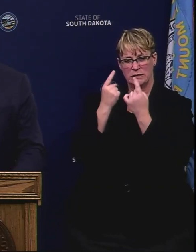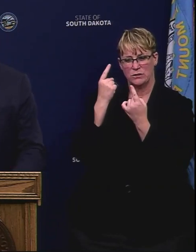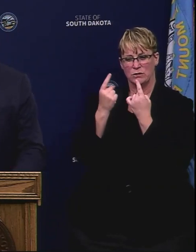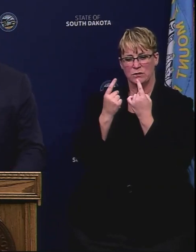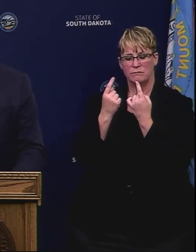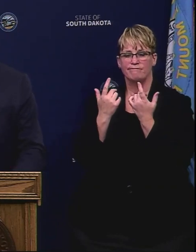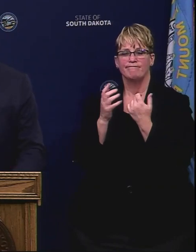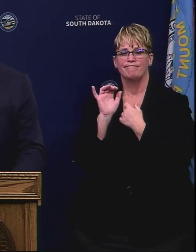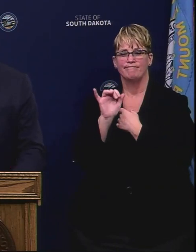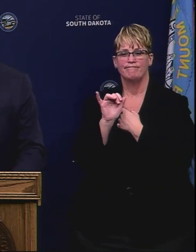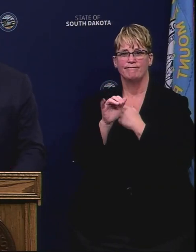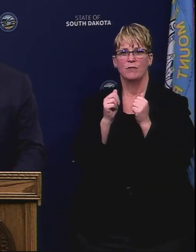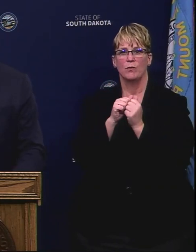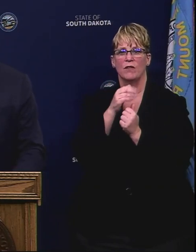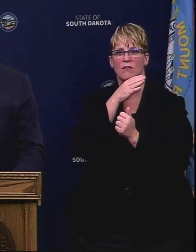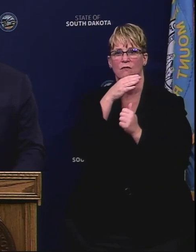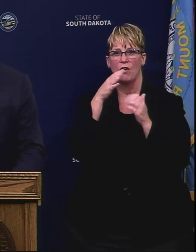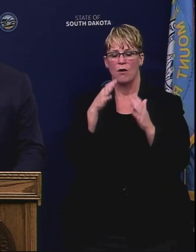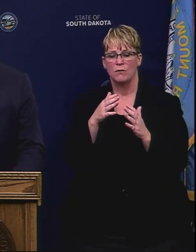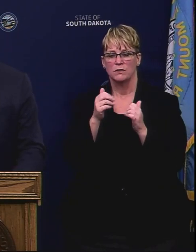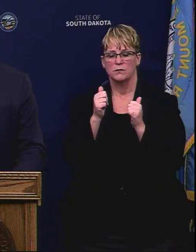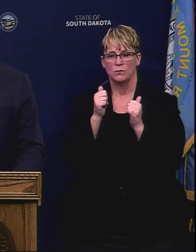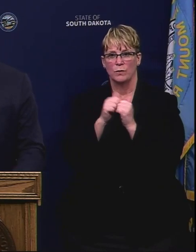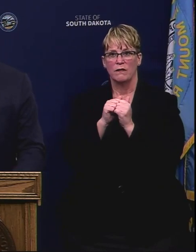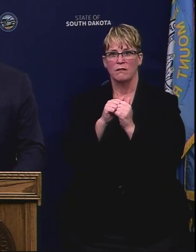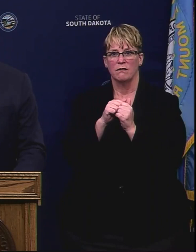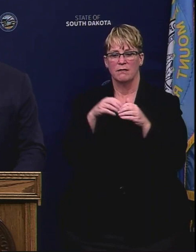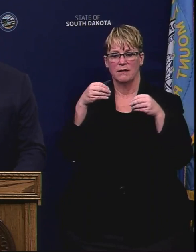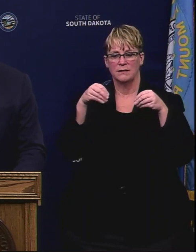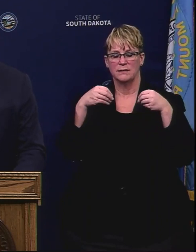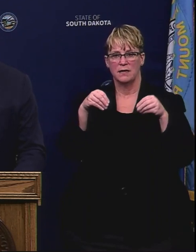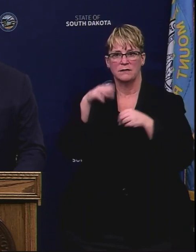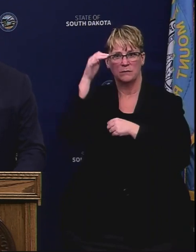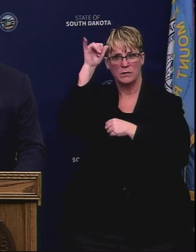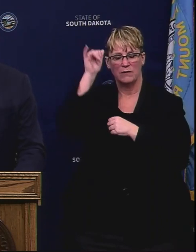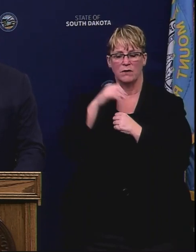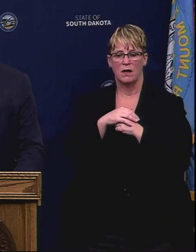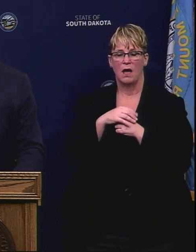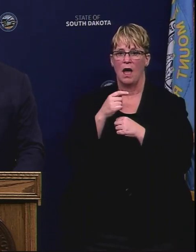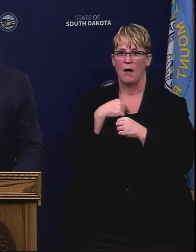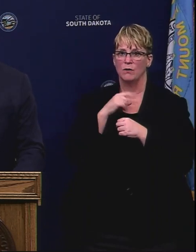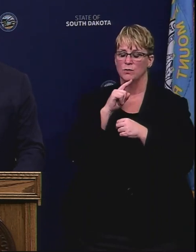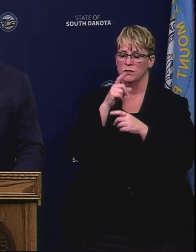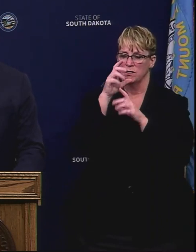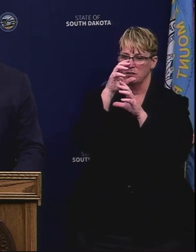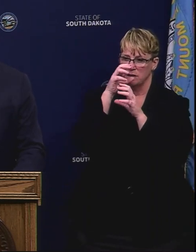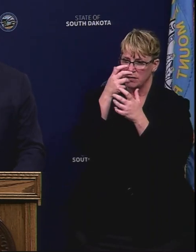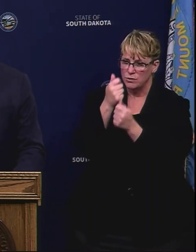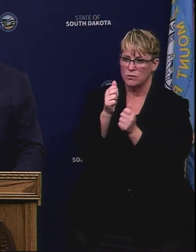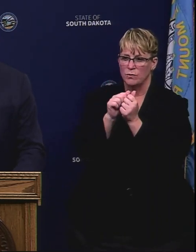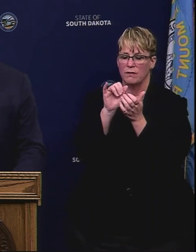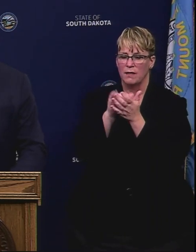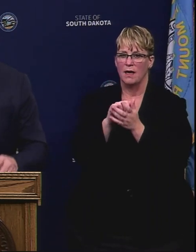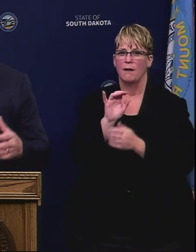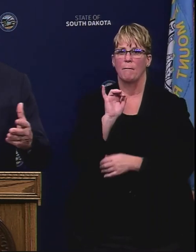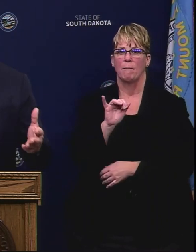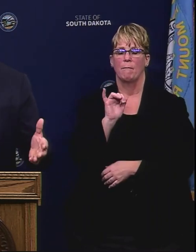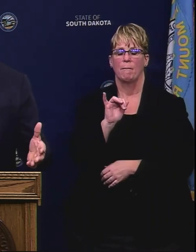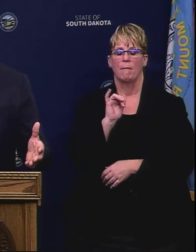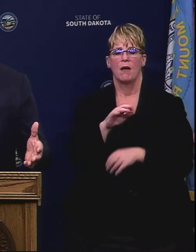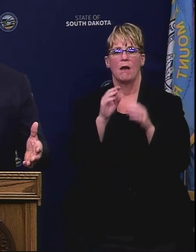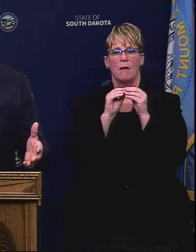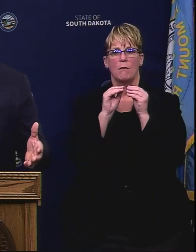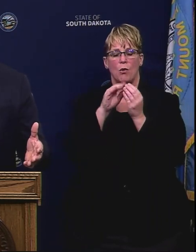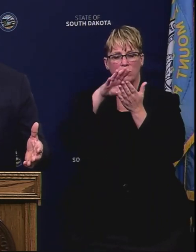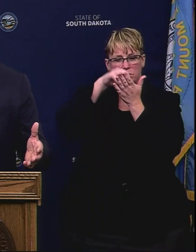producers in direct sales to beef. I was immediately interested in that and as I looked into that I've become more